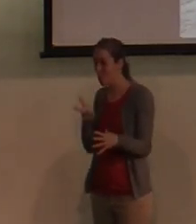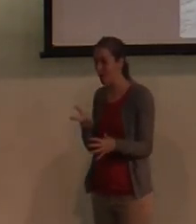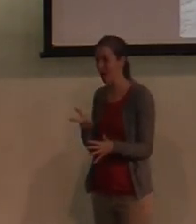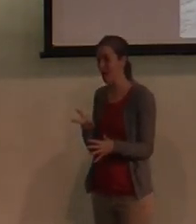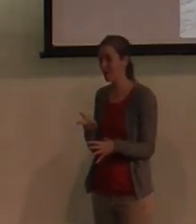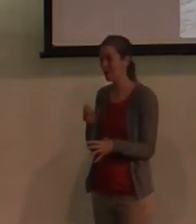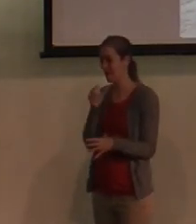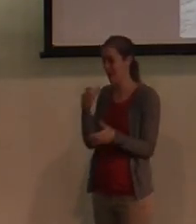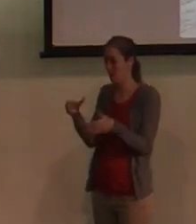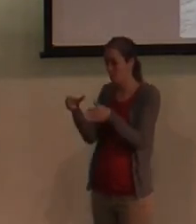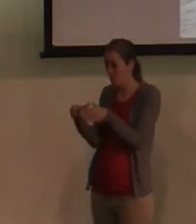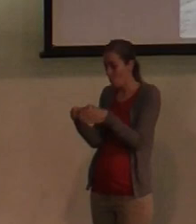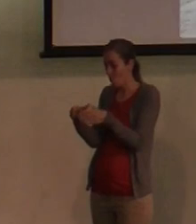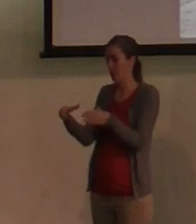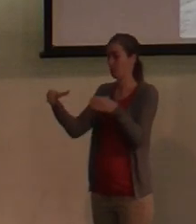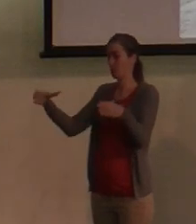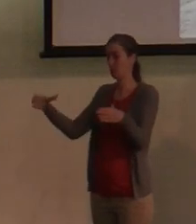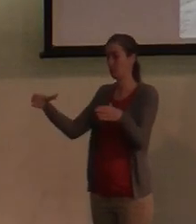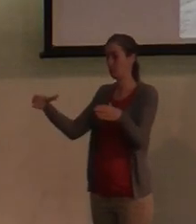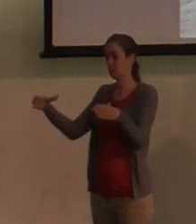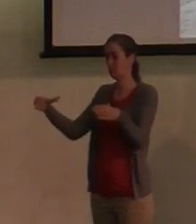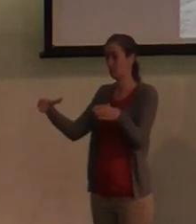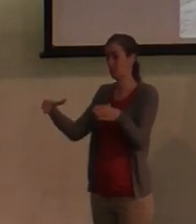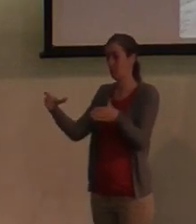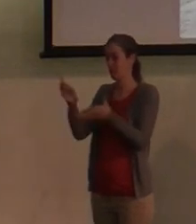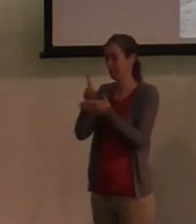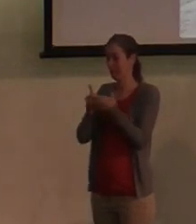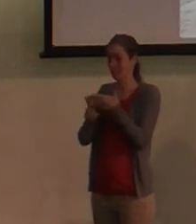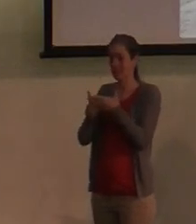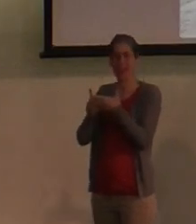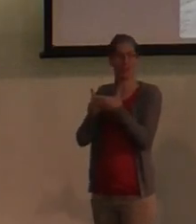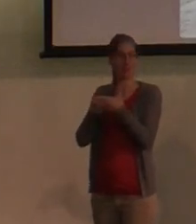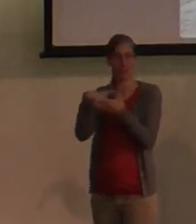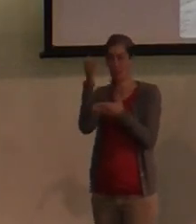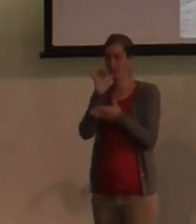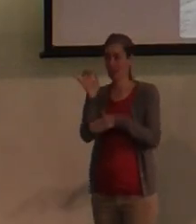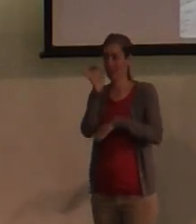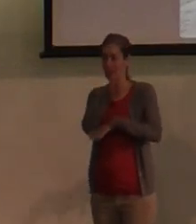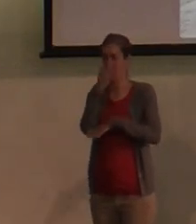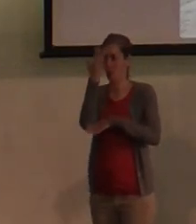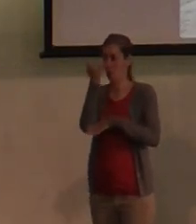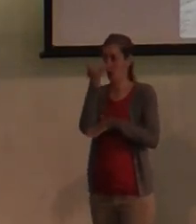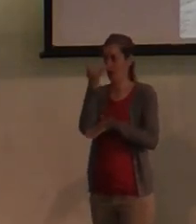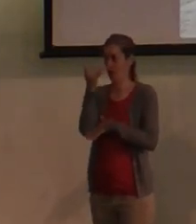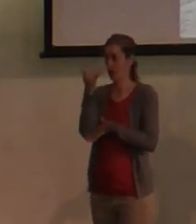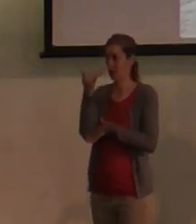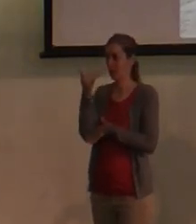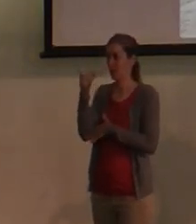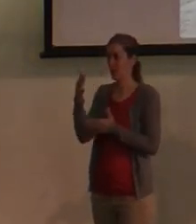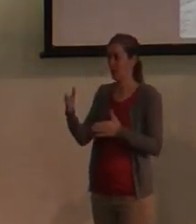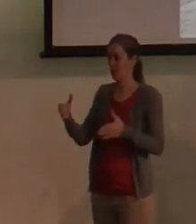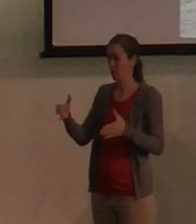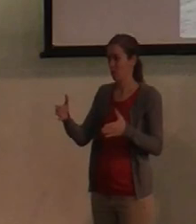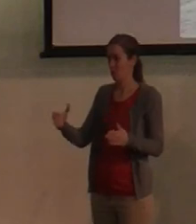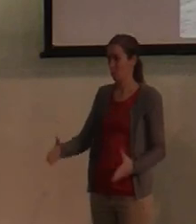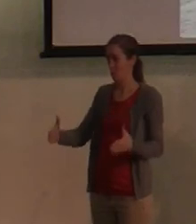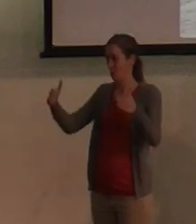water jar. But the reason why it's designed the way that it is, is those thick walls are actually what keep it really cool.